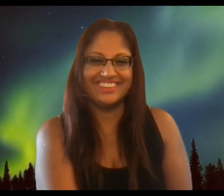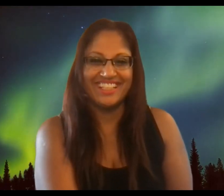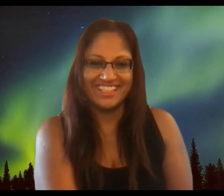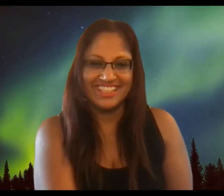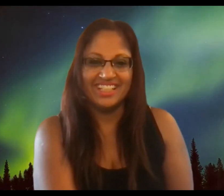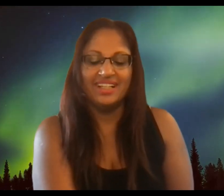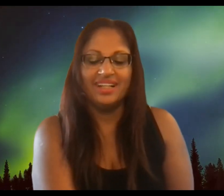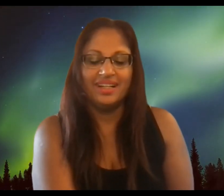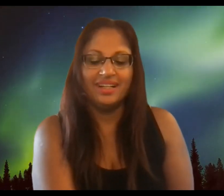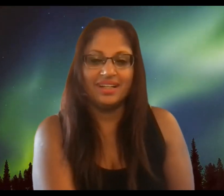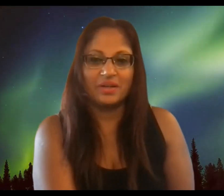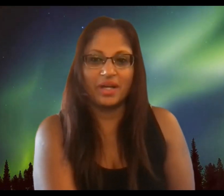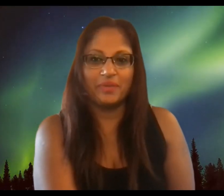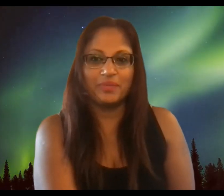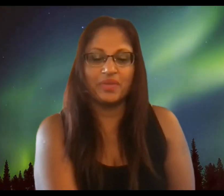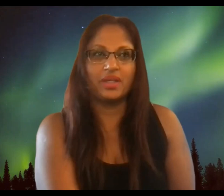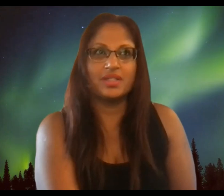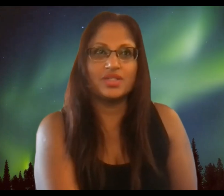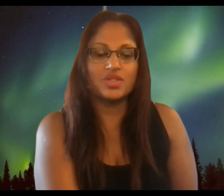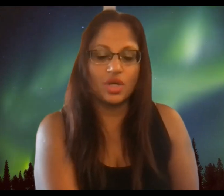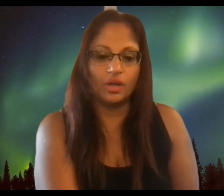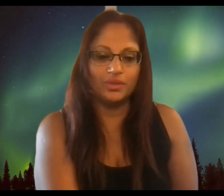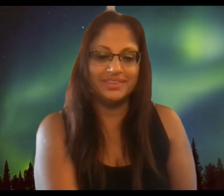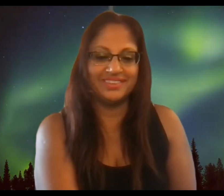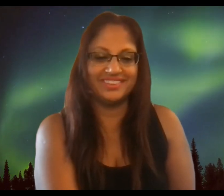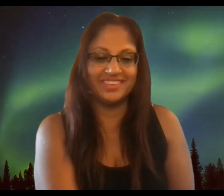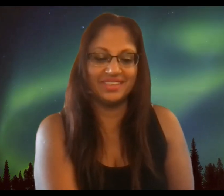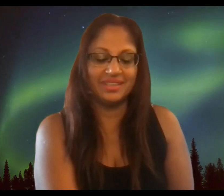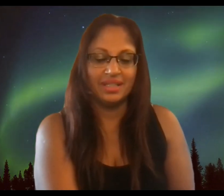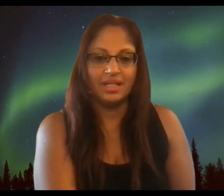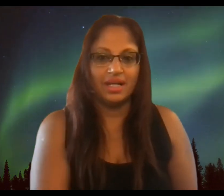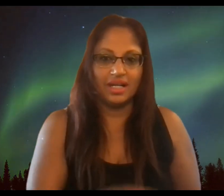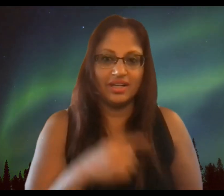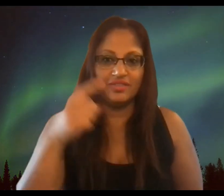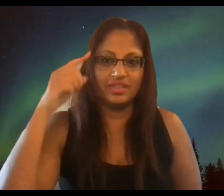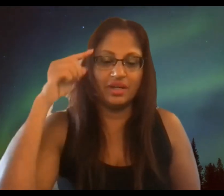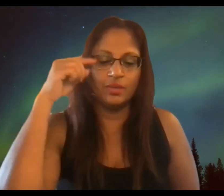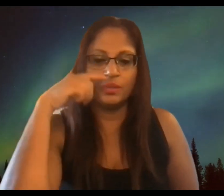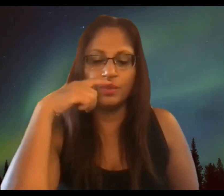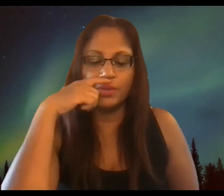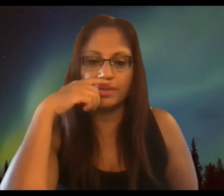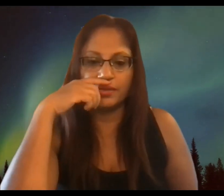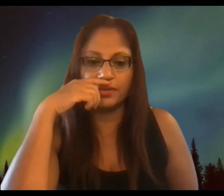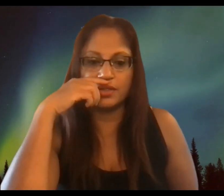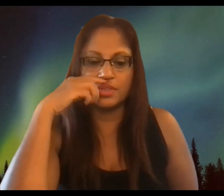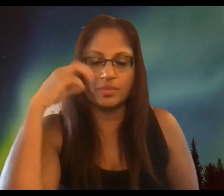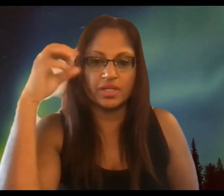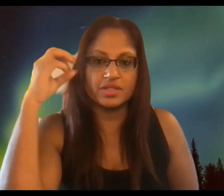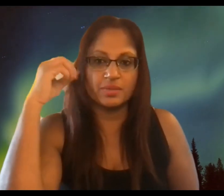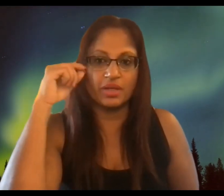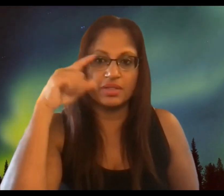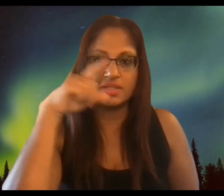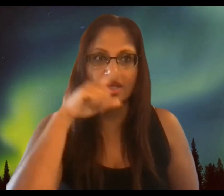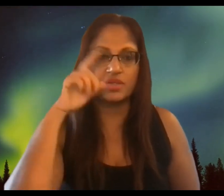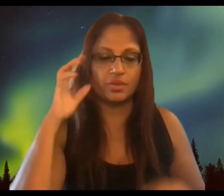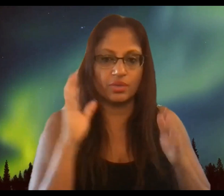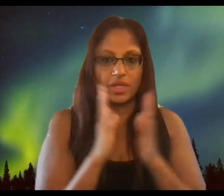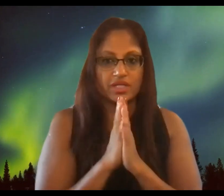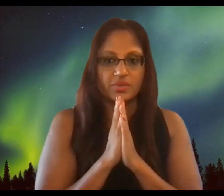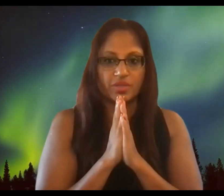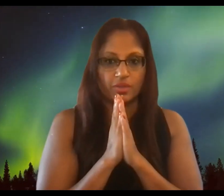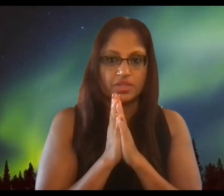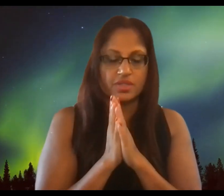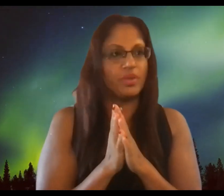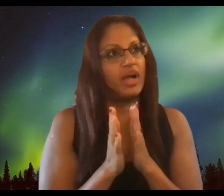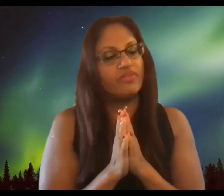okay so i have dealt with a tremendous amount of sexual